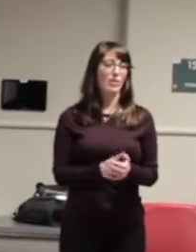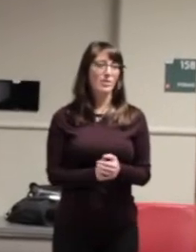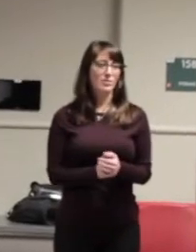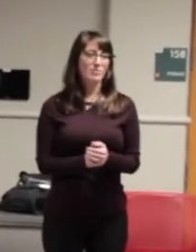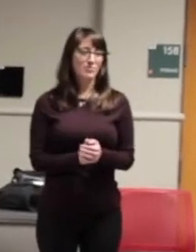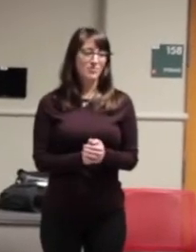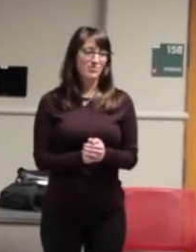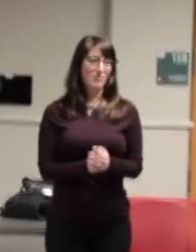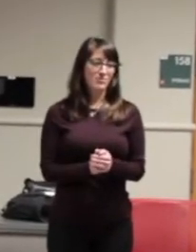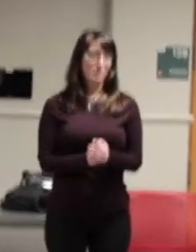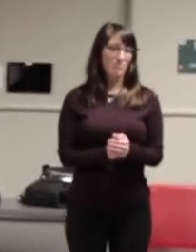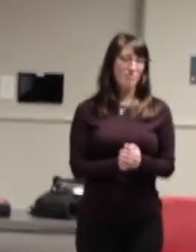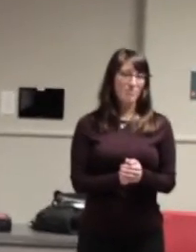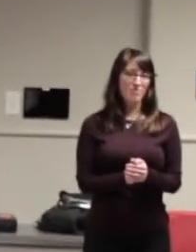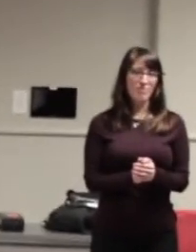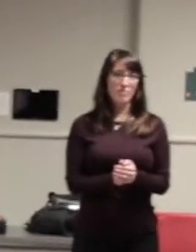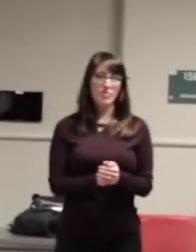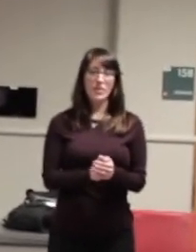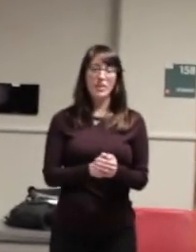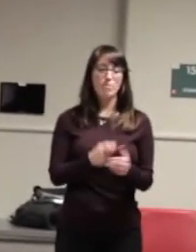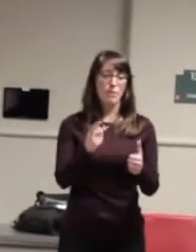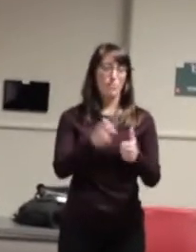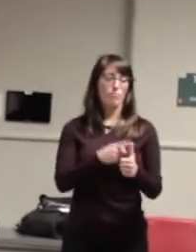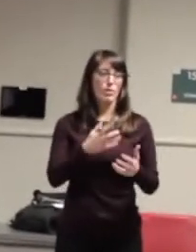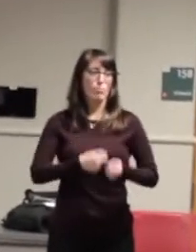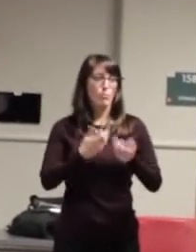but this is the first poem called Forest.